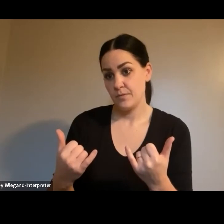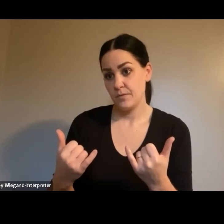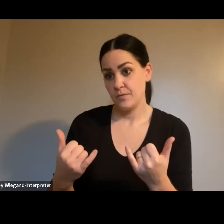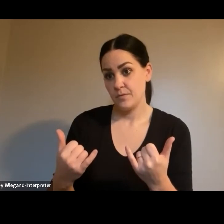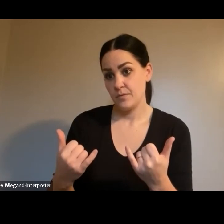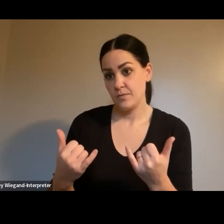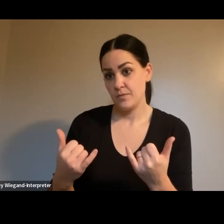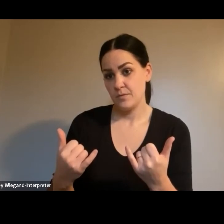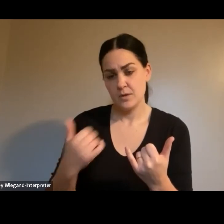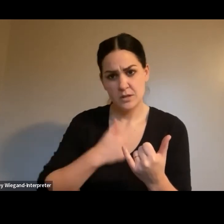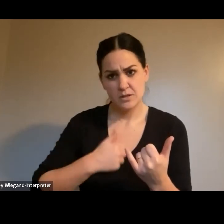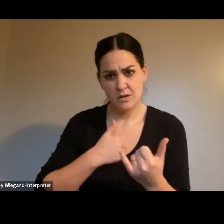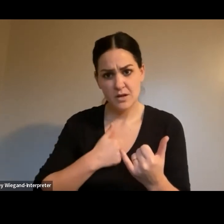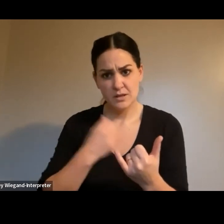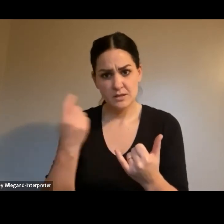Did something just happen?